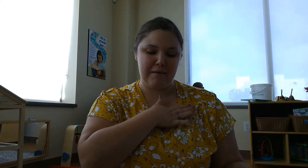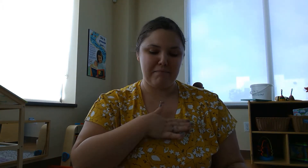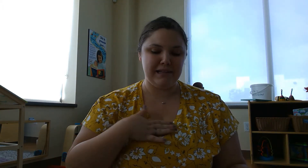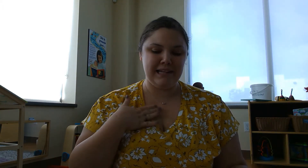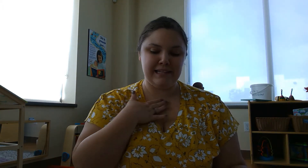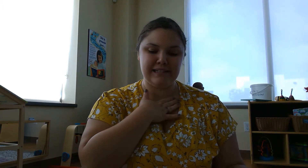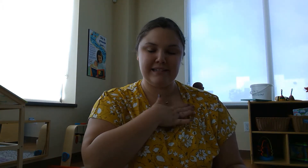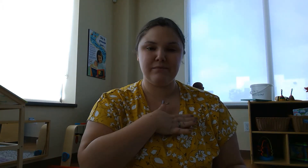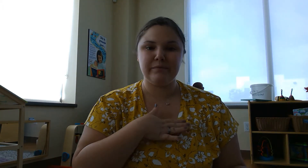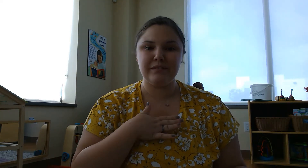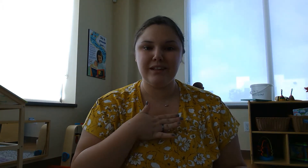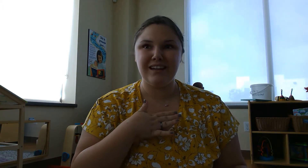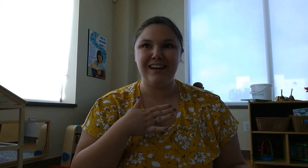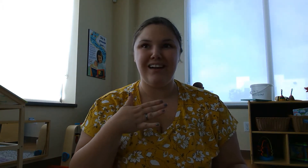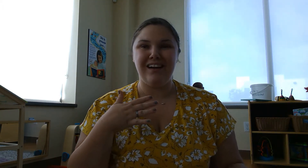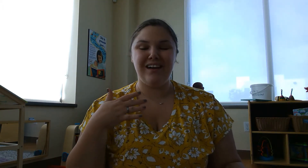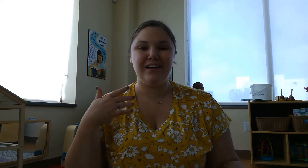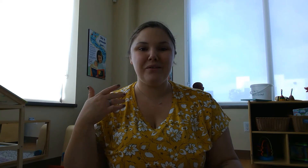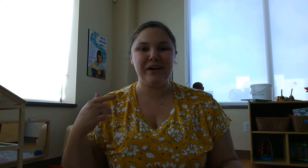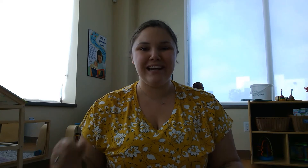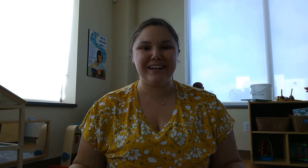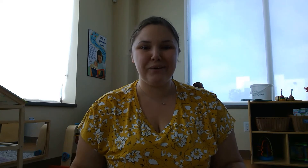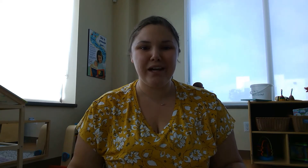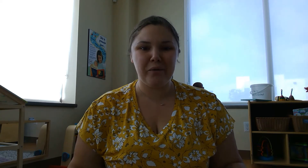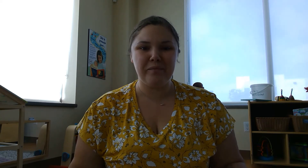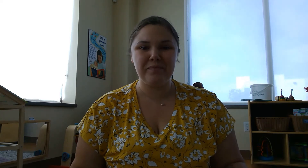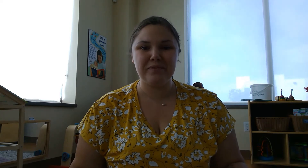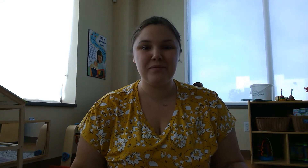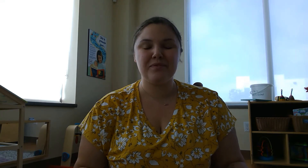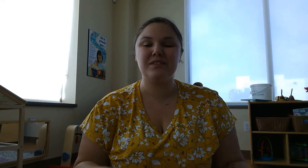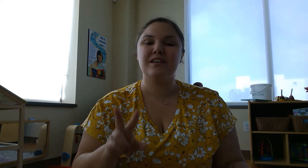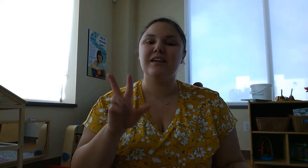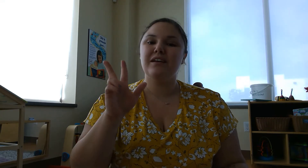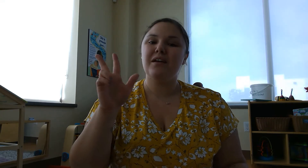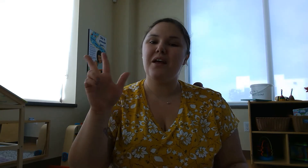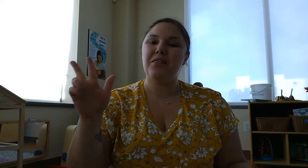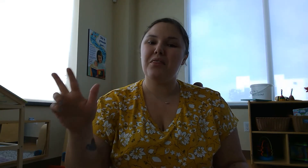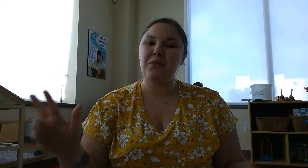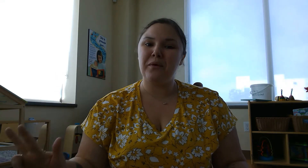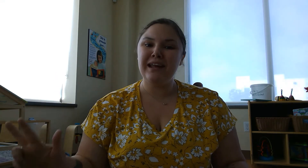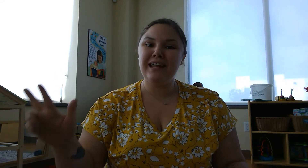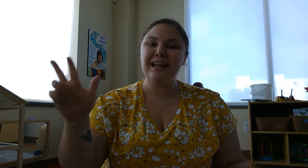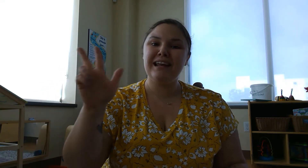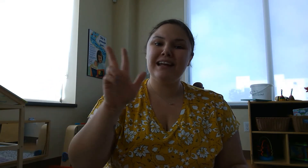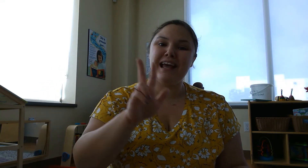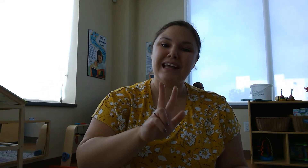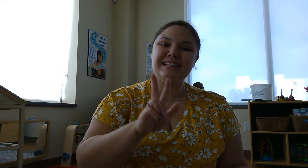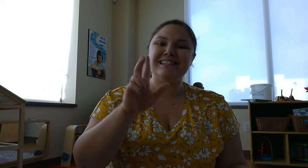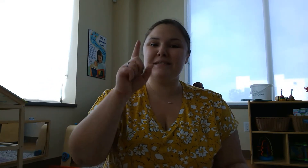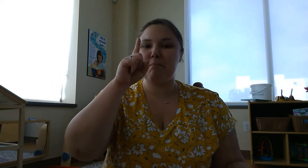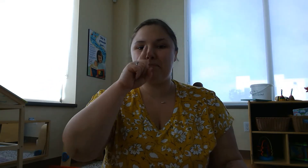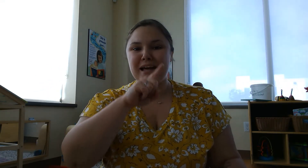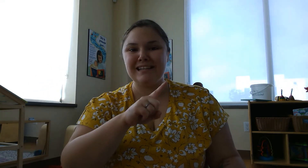please. All right, here we go. Three nice mice.